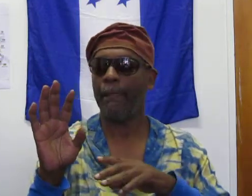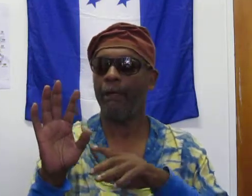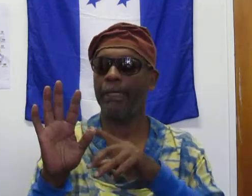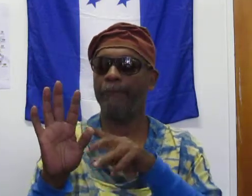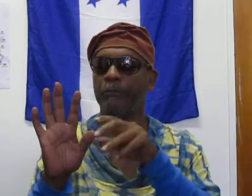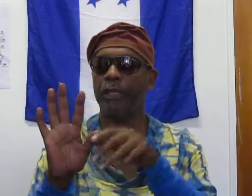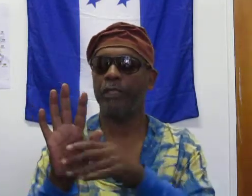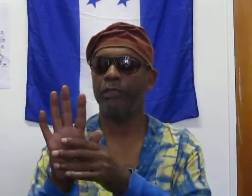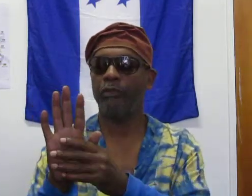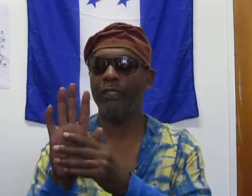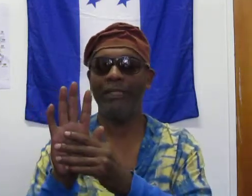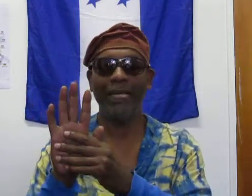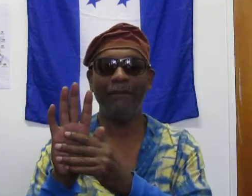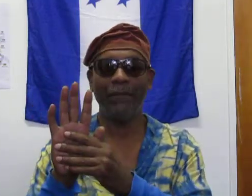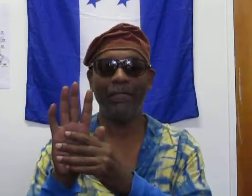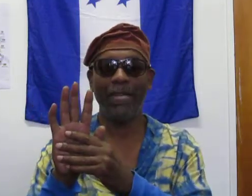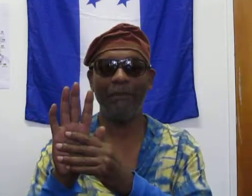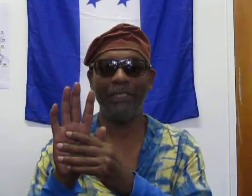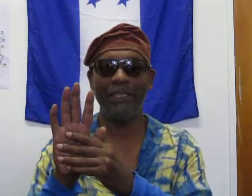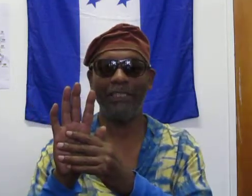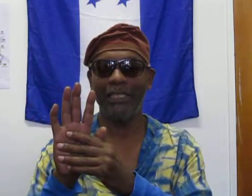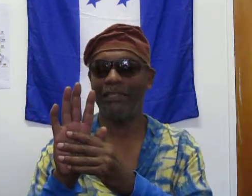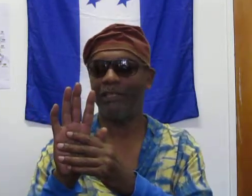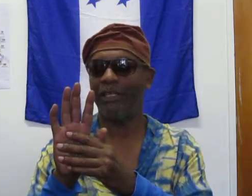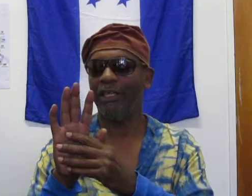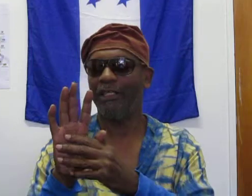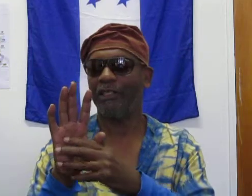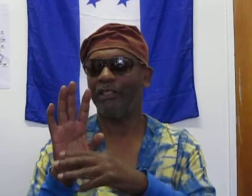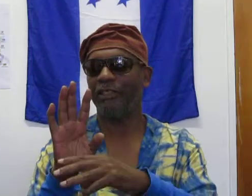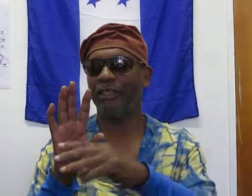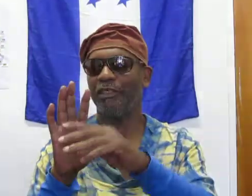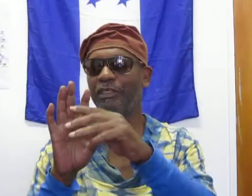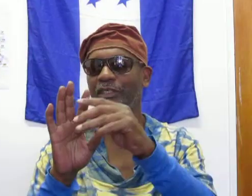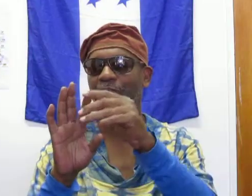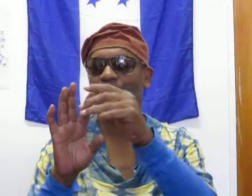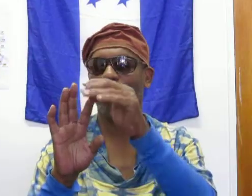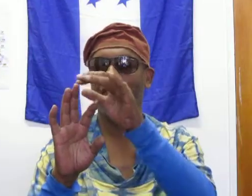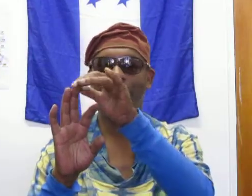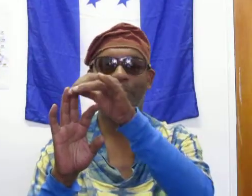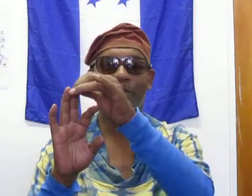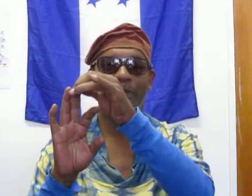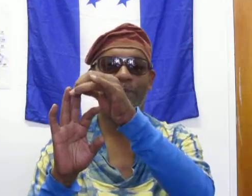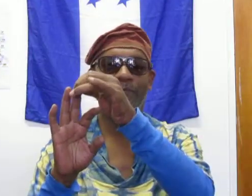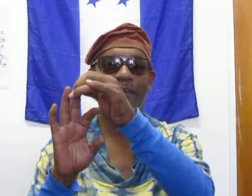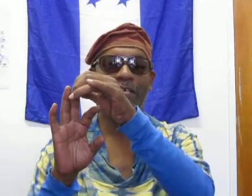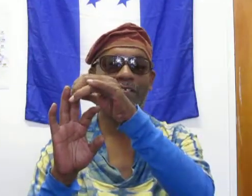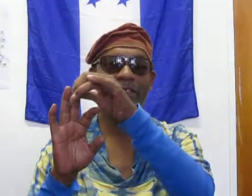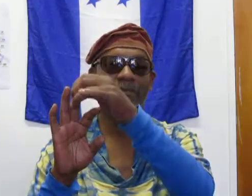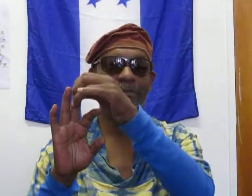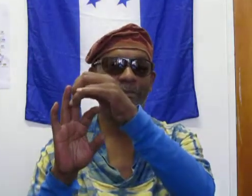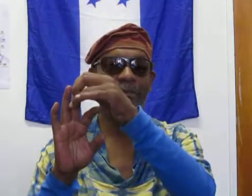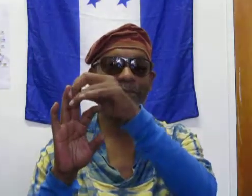Okay. So, when you have that, what's happening these days, right? Since, since, of course, there's, uh, factions in the, in